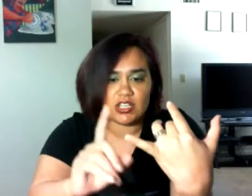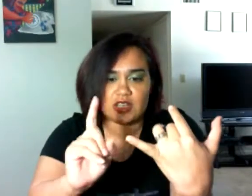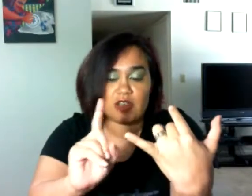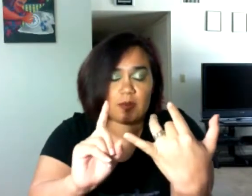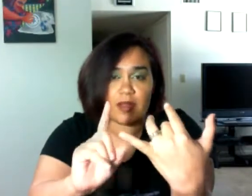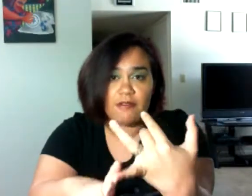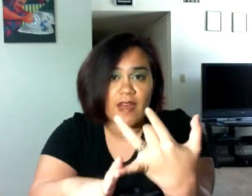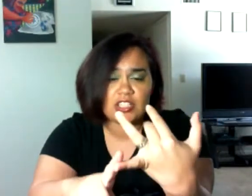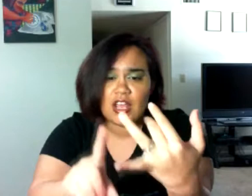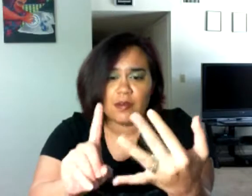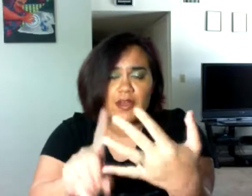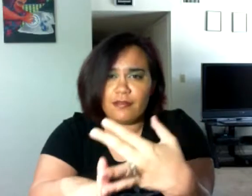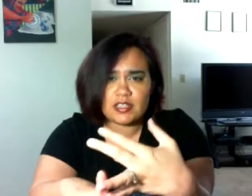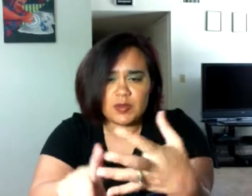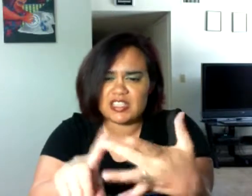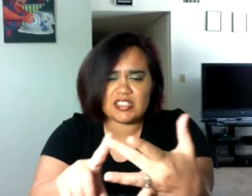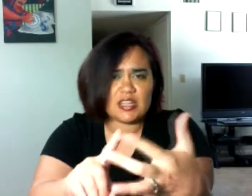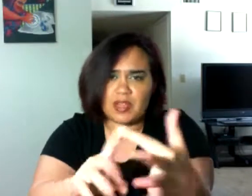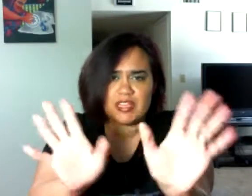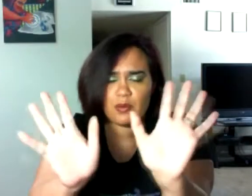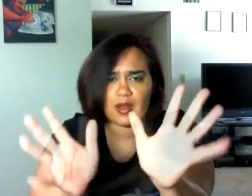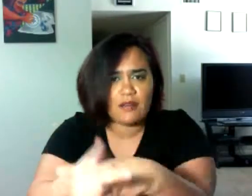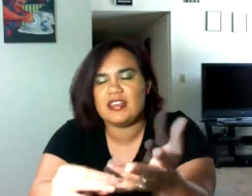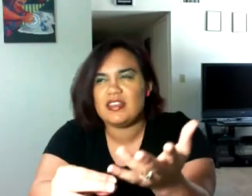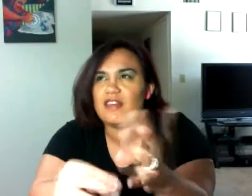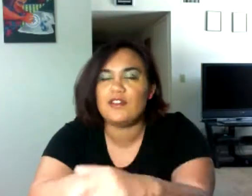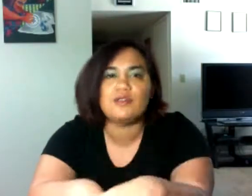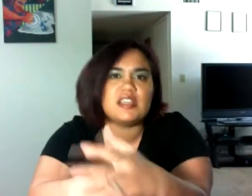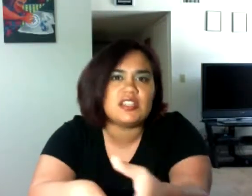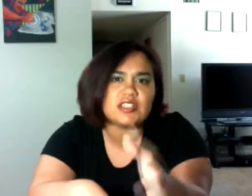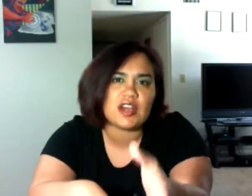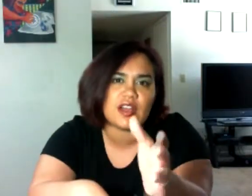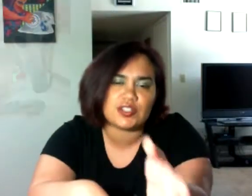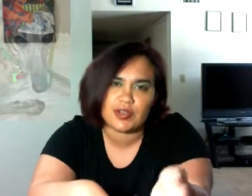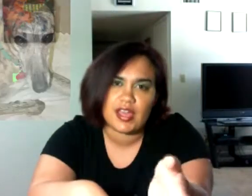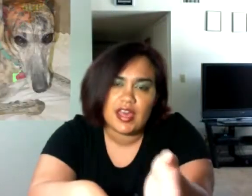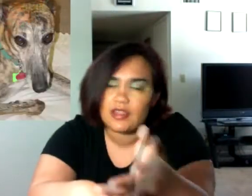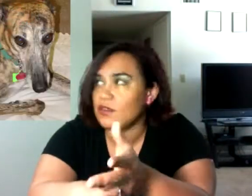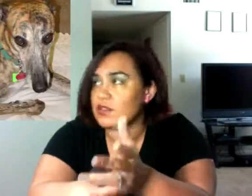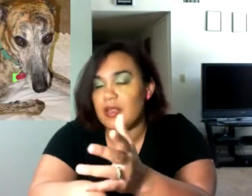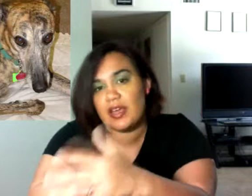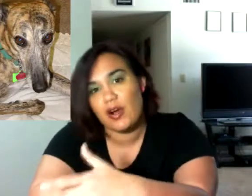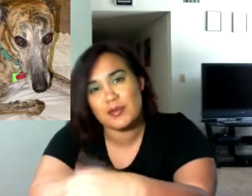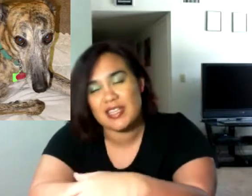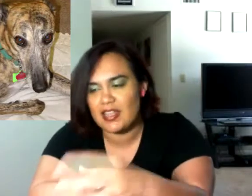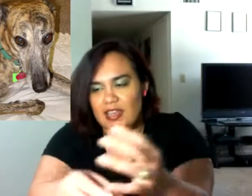a dog to play fetch, play frisbee, sit, play dead, whatever. If you're teaching a dog a trick that ultimately harms it and then you